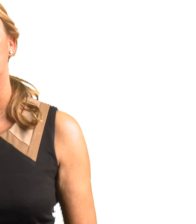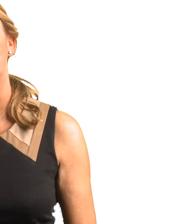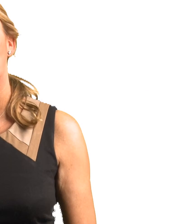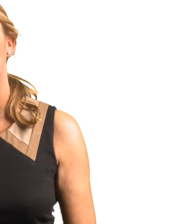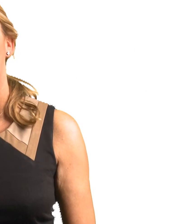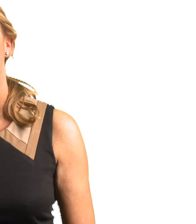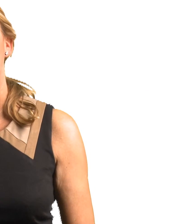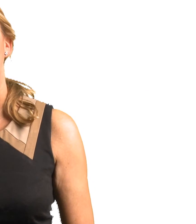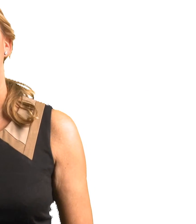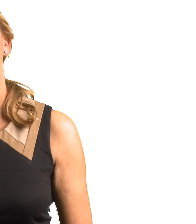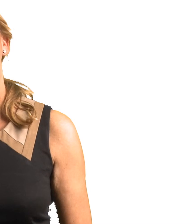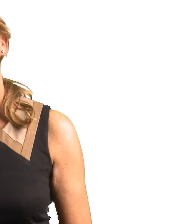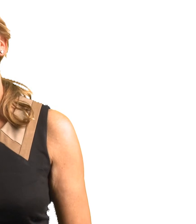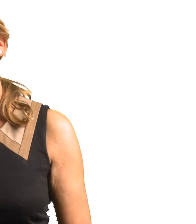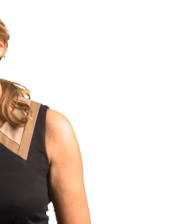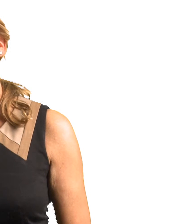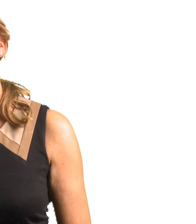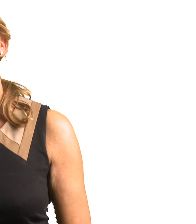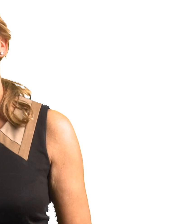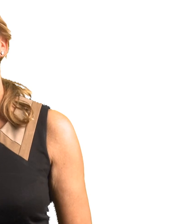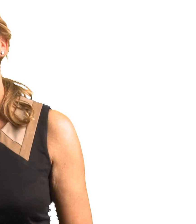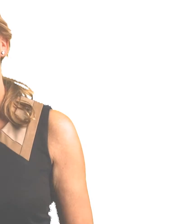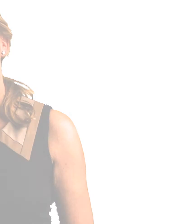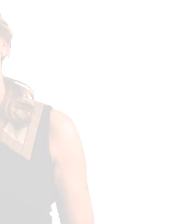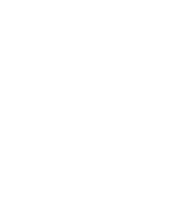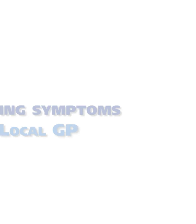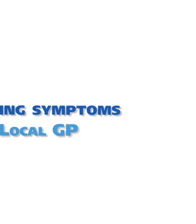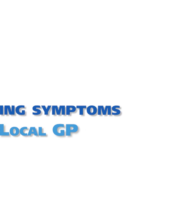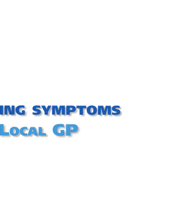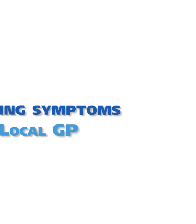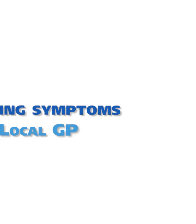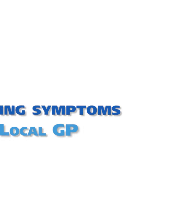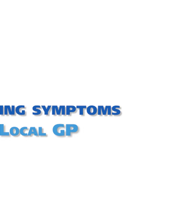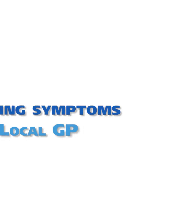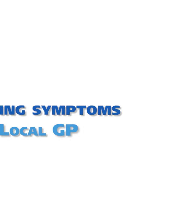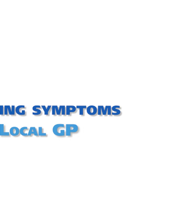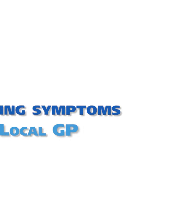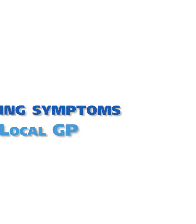arrange your flu jab. It's a simple phone call to your surgery. buddy. Well,